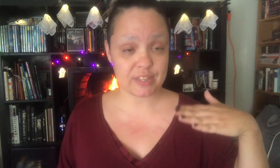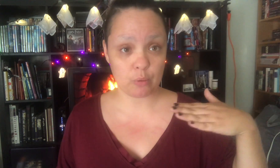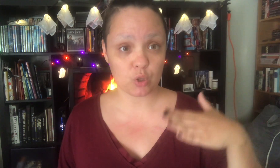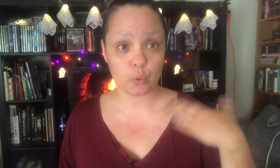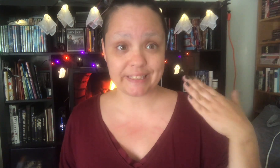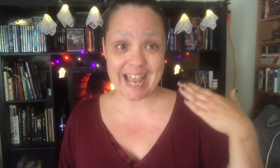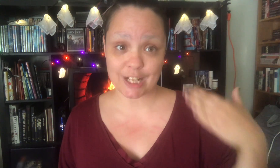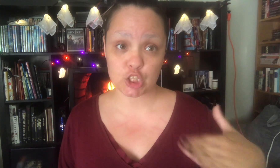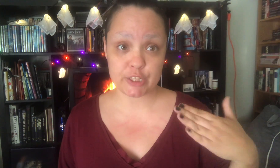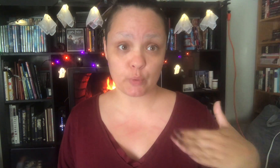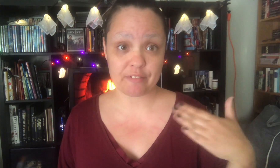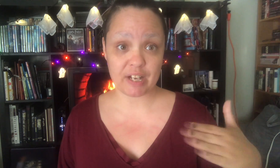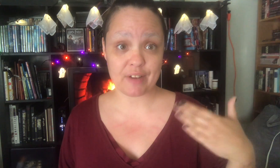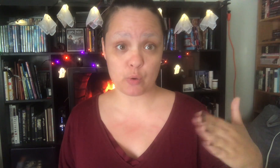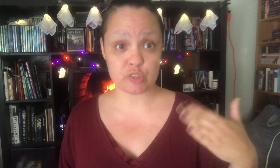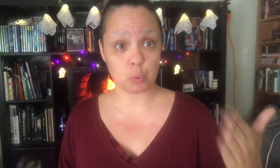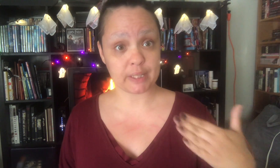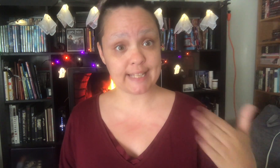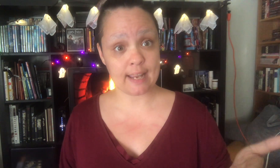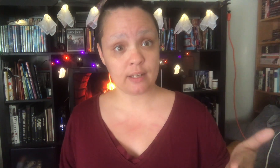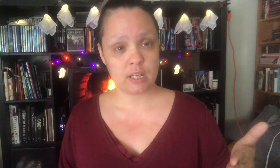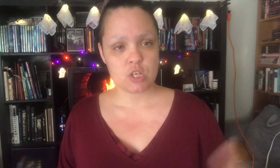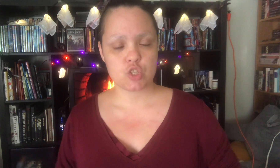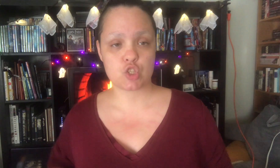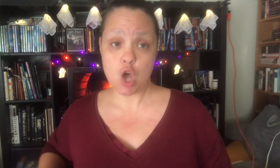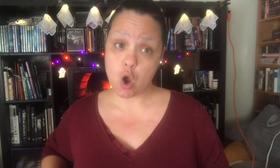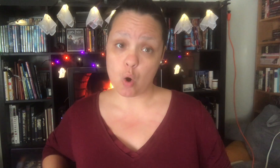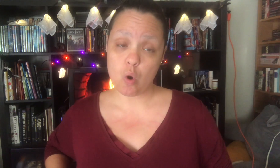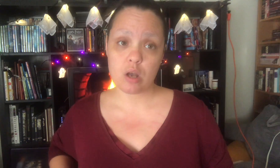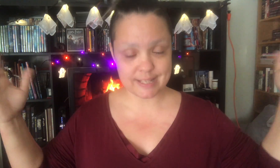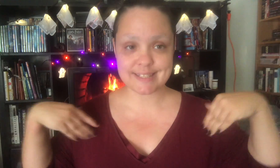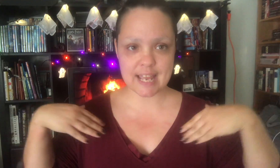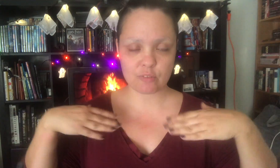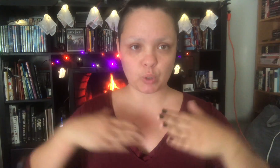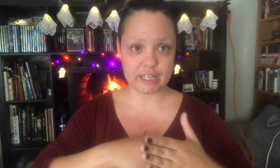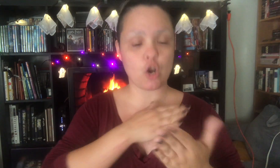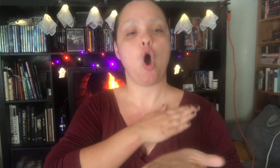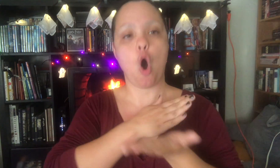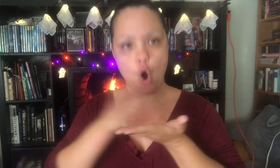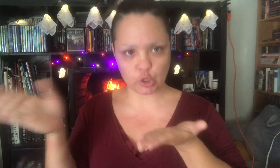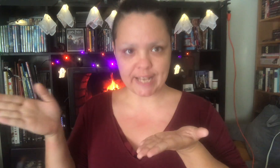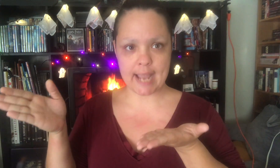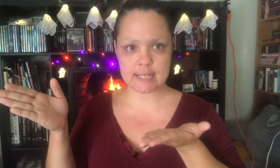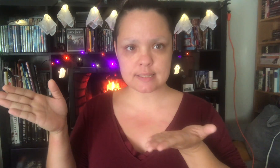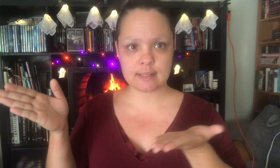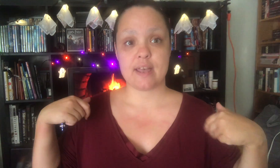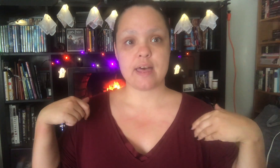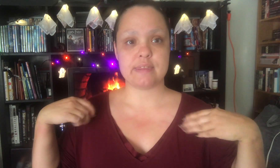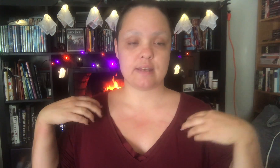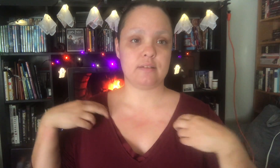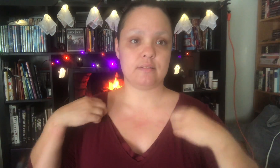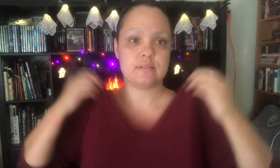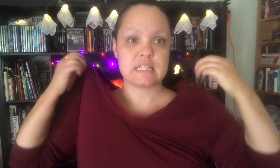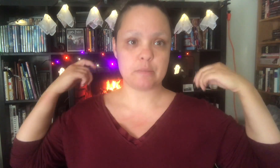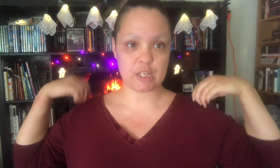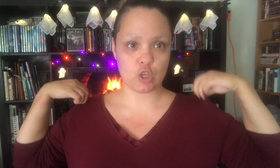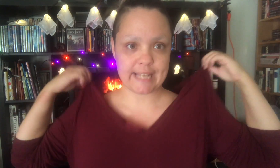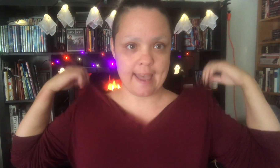they were only actually doing five hours of work a day. So instead of working all night and then sleeping all day,